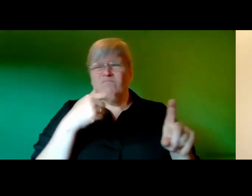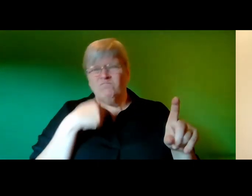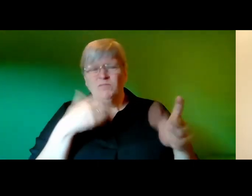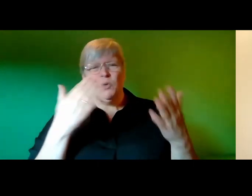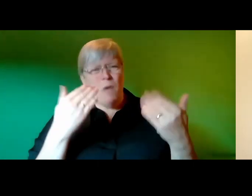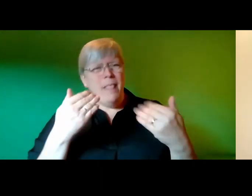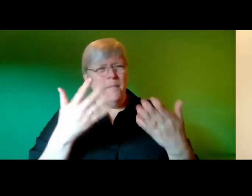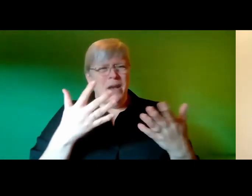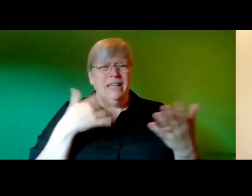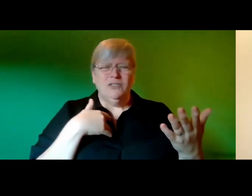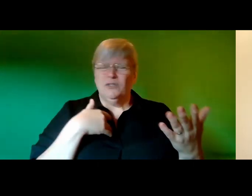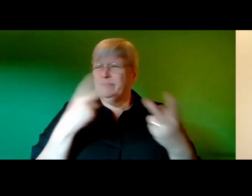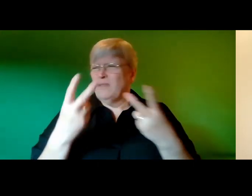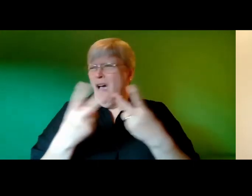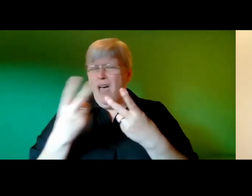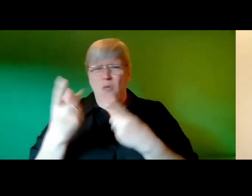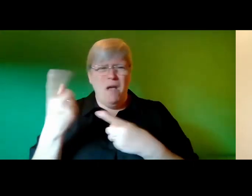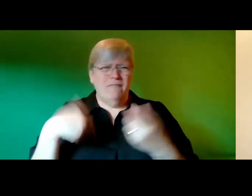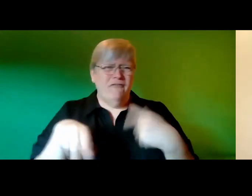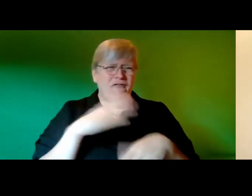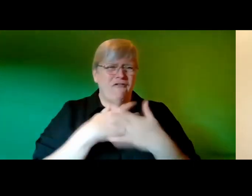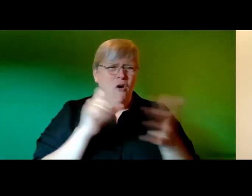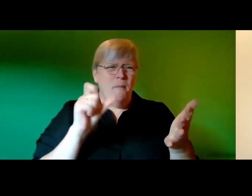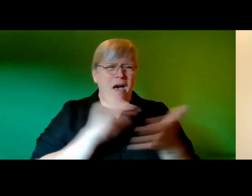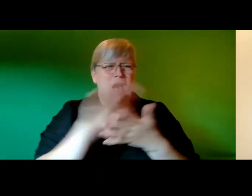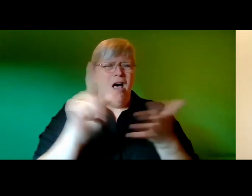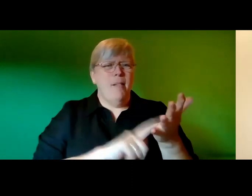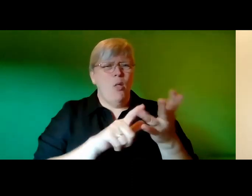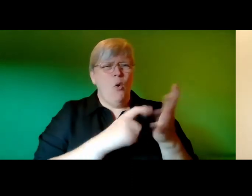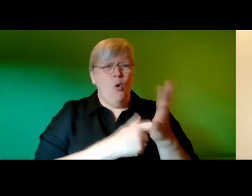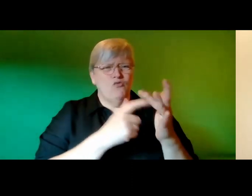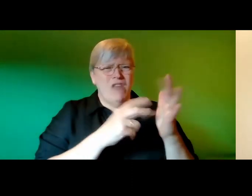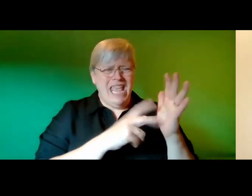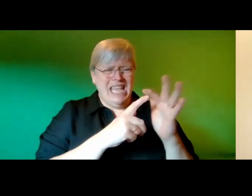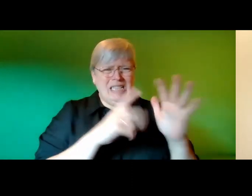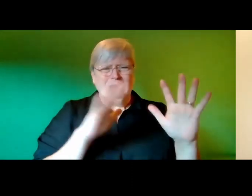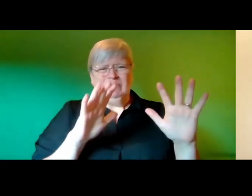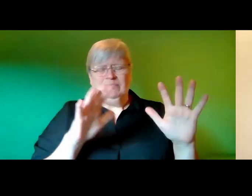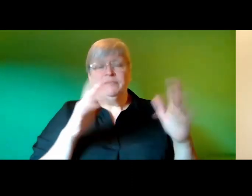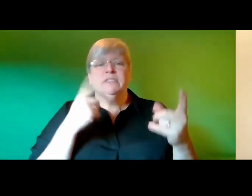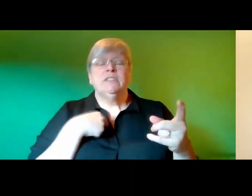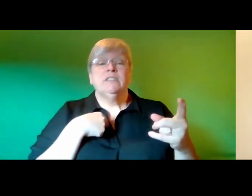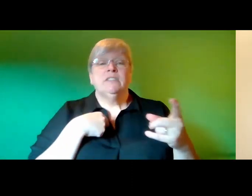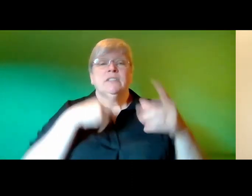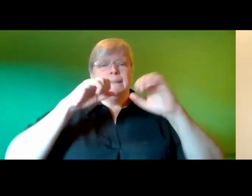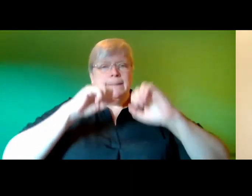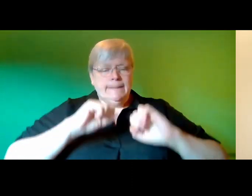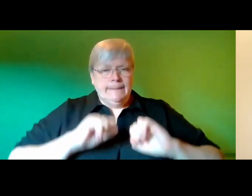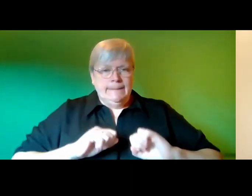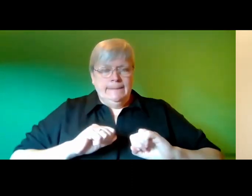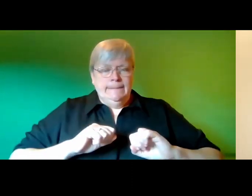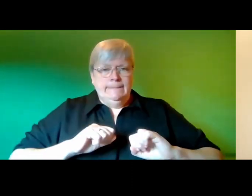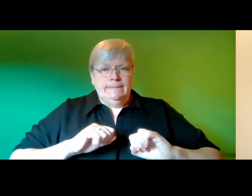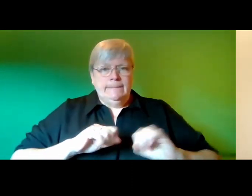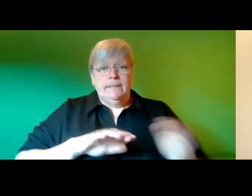of chlorine left over from sterilizing the room between patients the doctor sinks down into her stool and rolls over